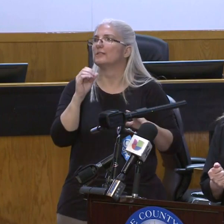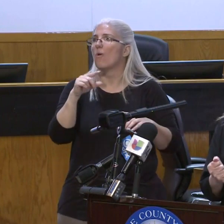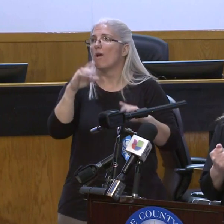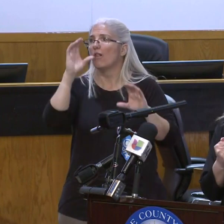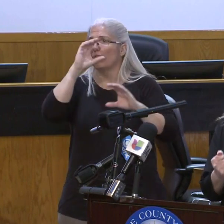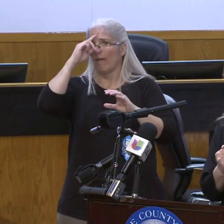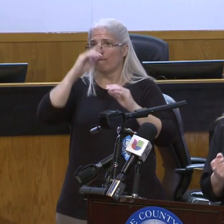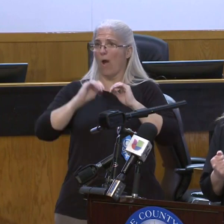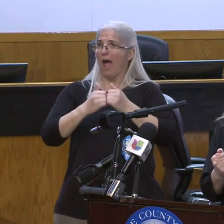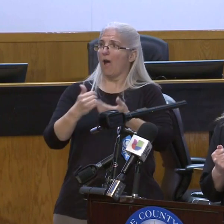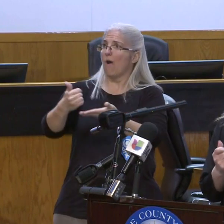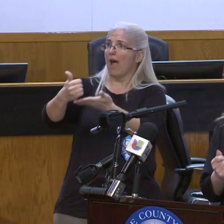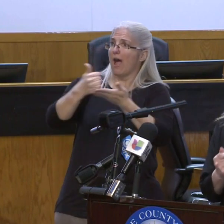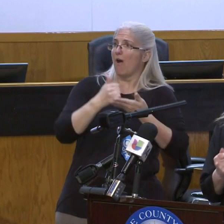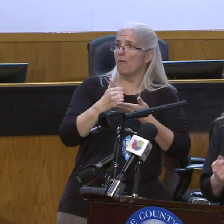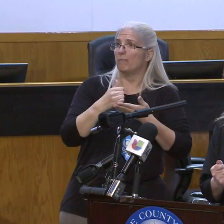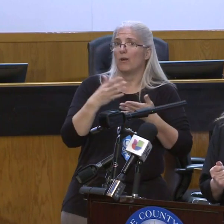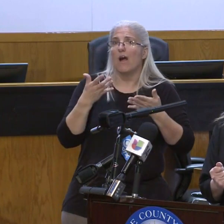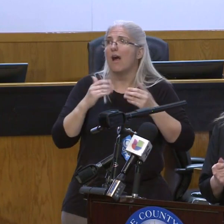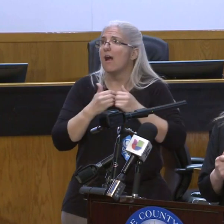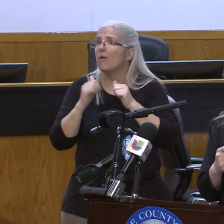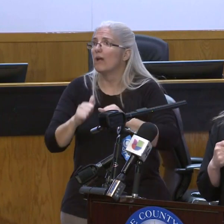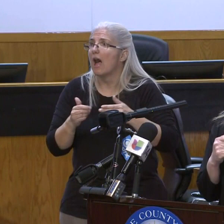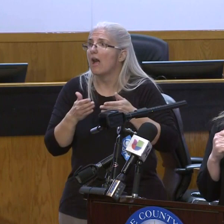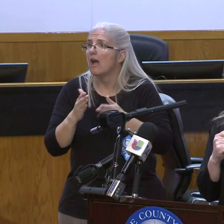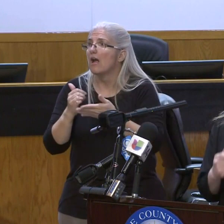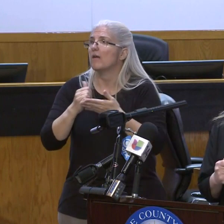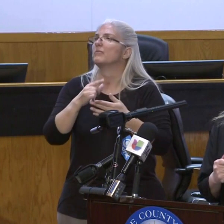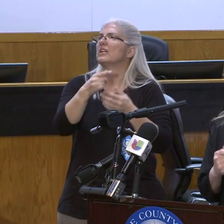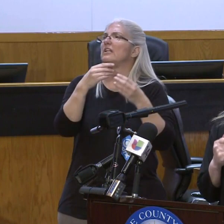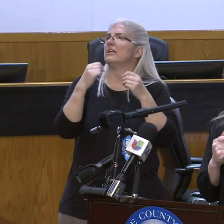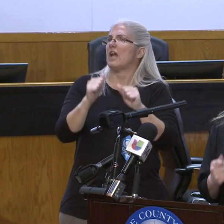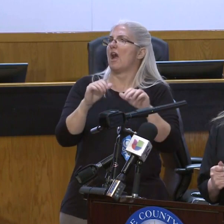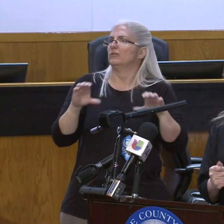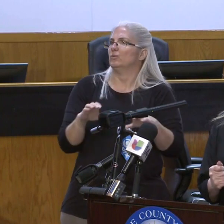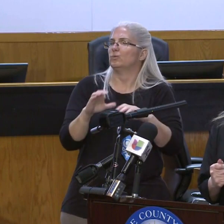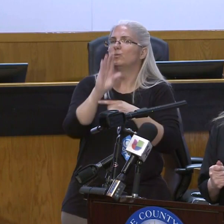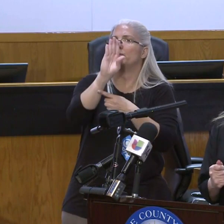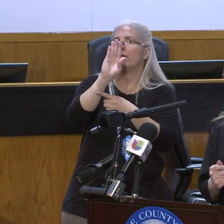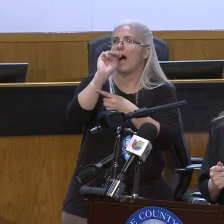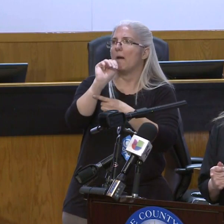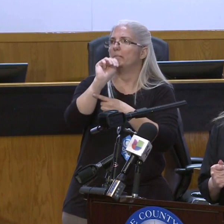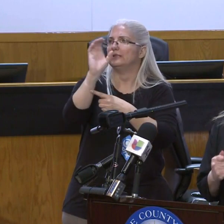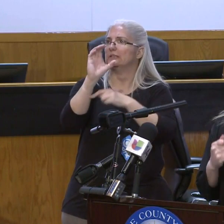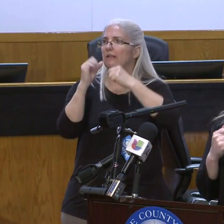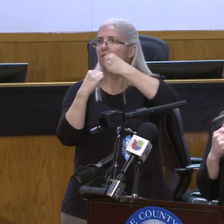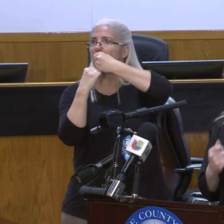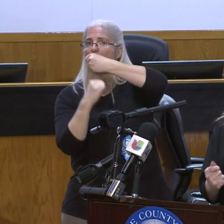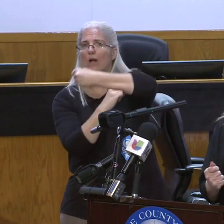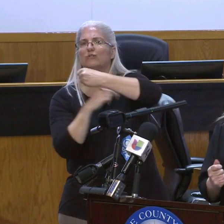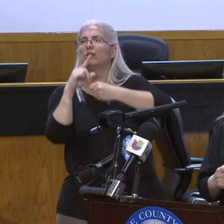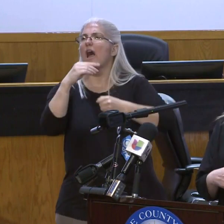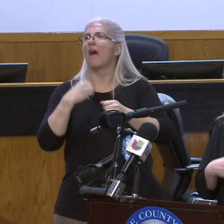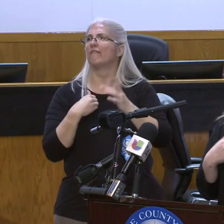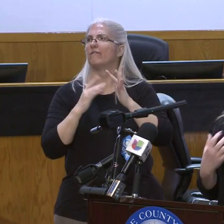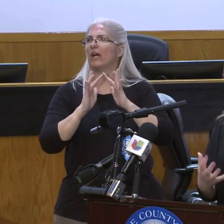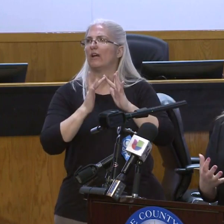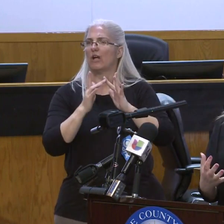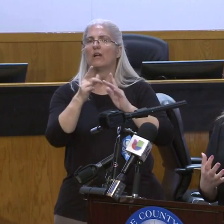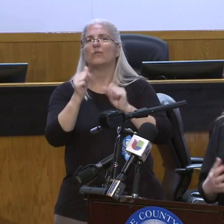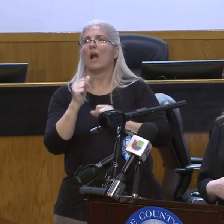one of the ways you can help is go to the VMC Foundation, go online and make a contribution to them. And if you have